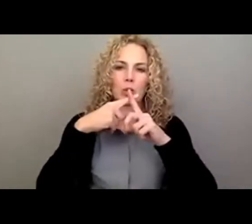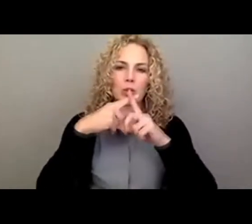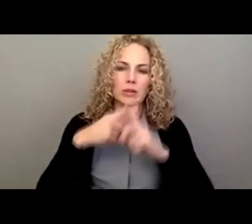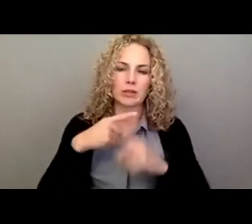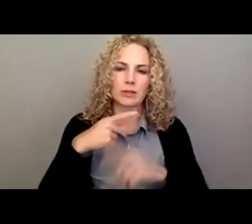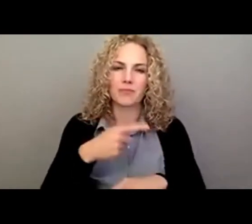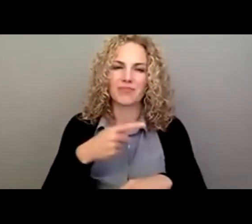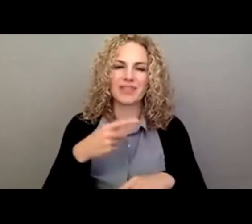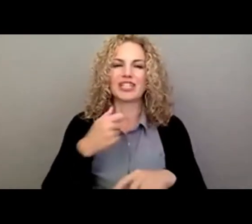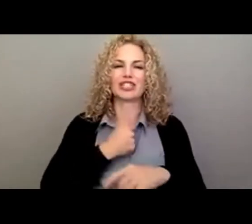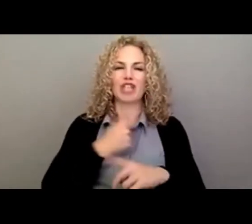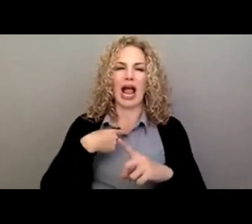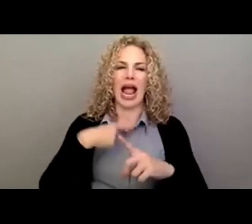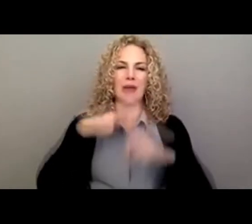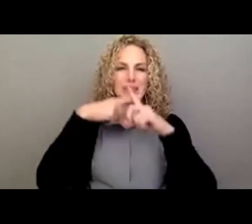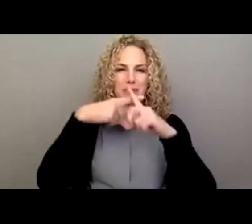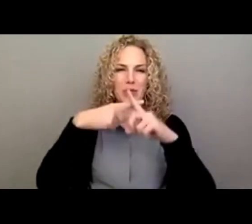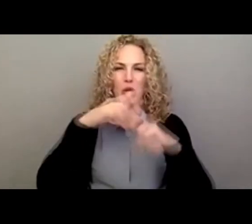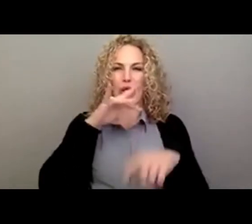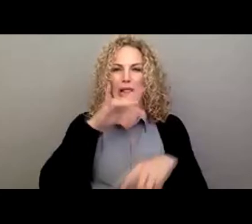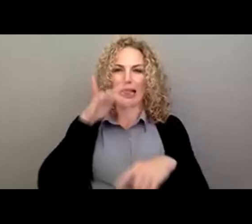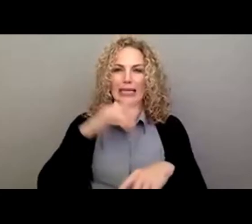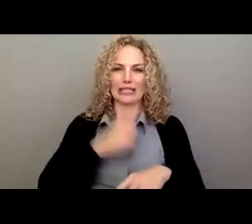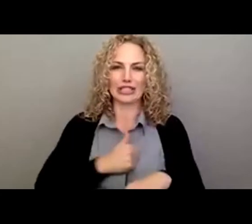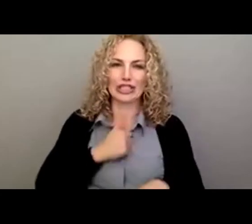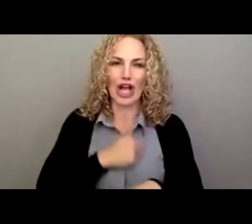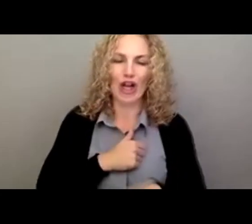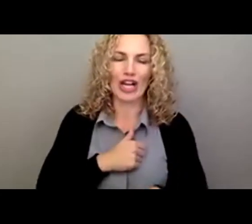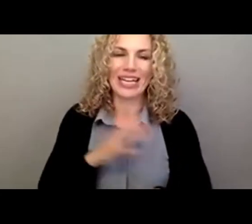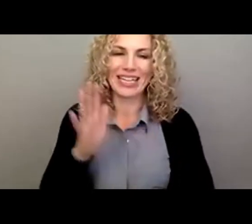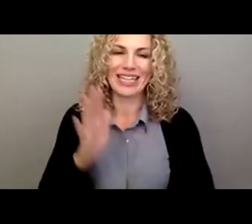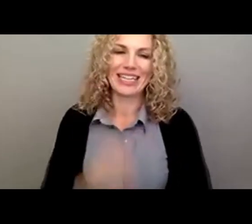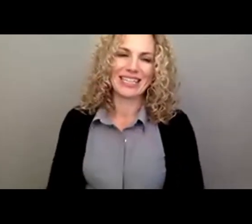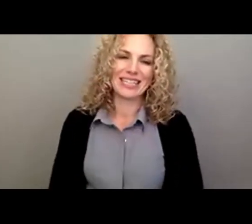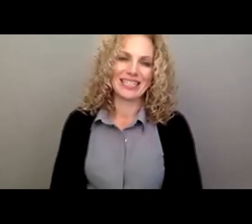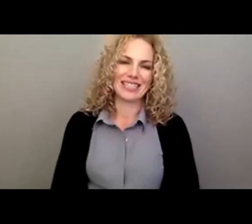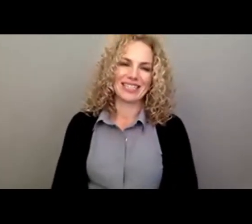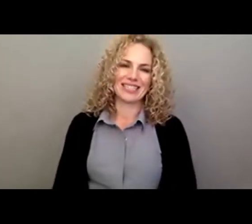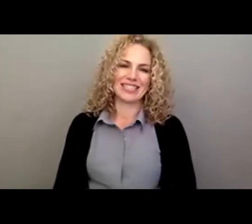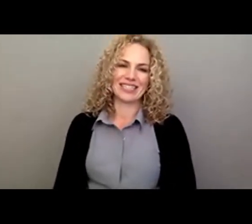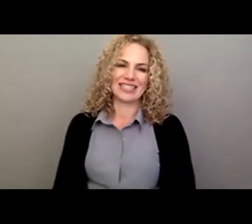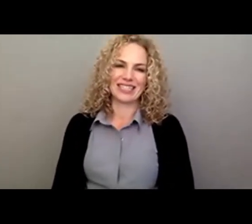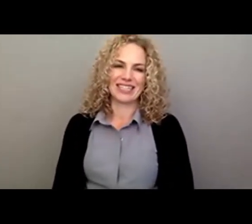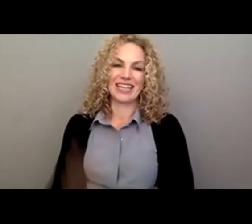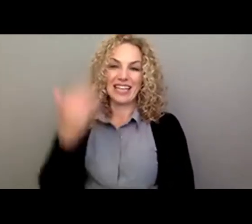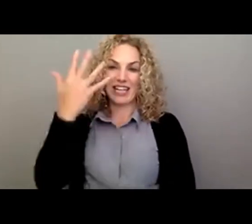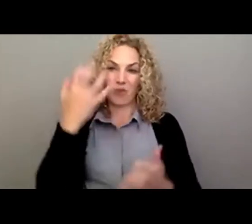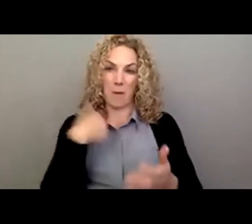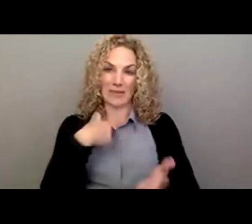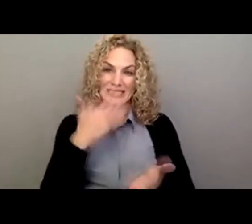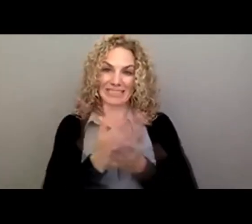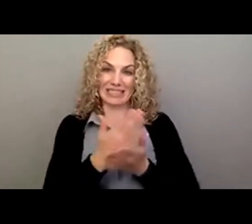I don't know if I was muted intentionally. So I'm taking myself off mute now. Let me know if you want me to stop for a while.